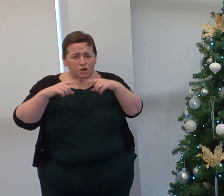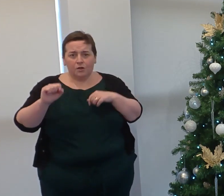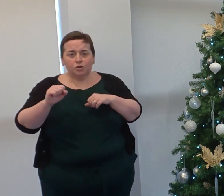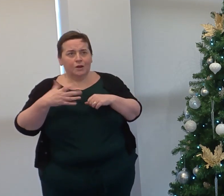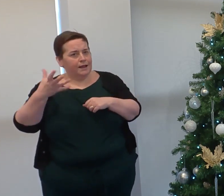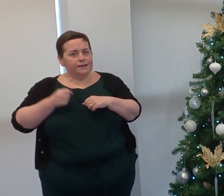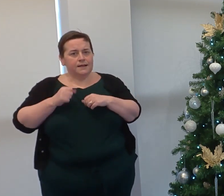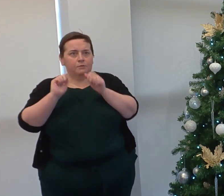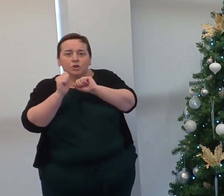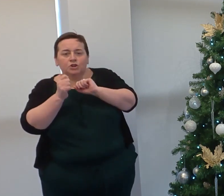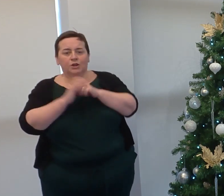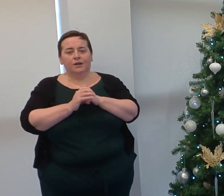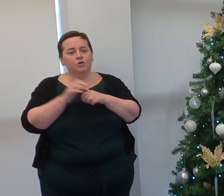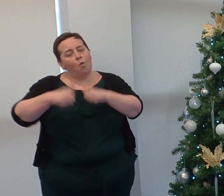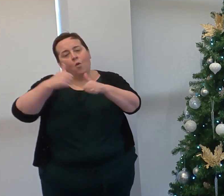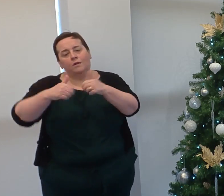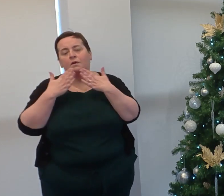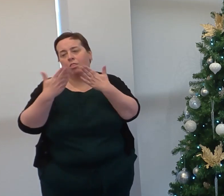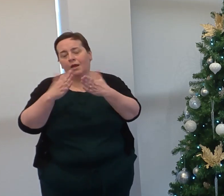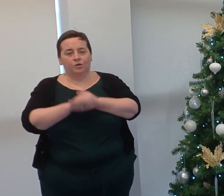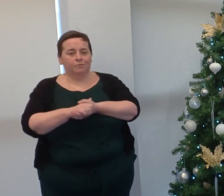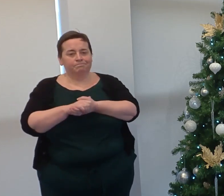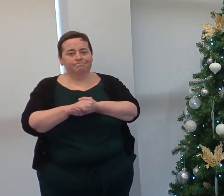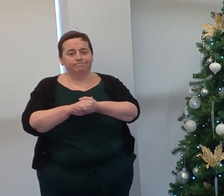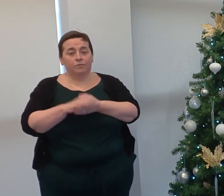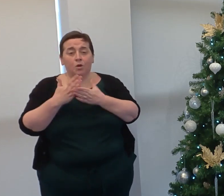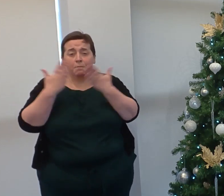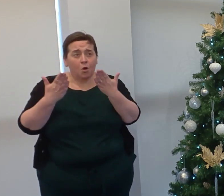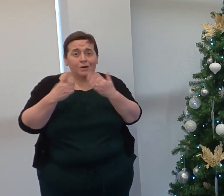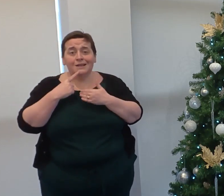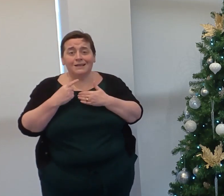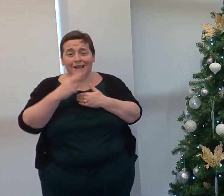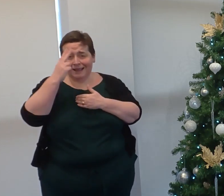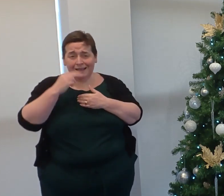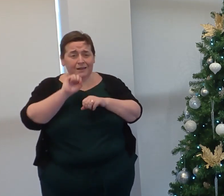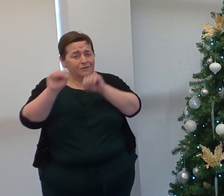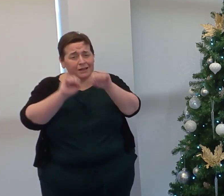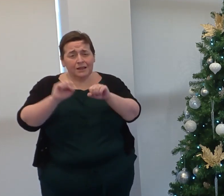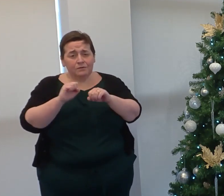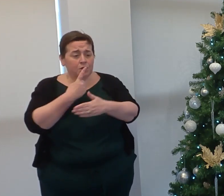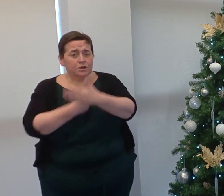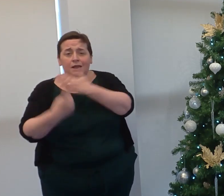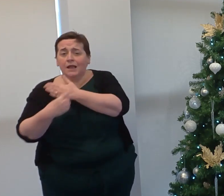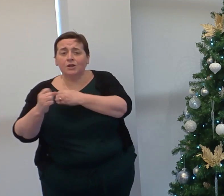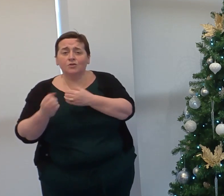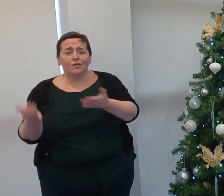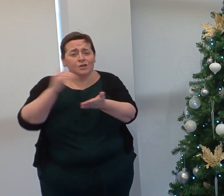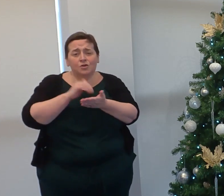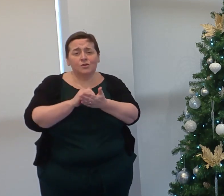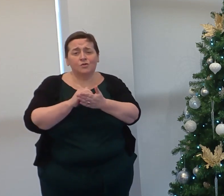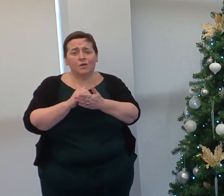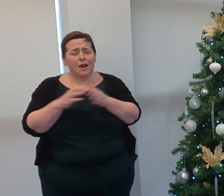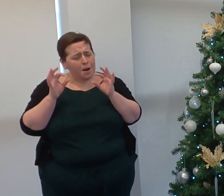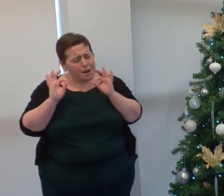and adapt quickly. Well done and thank you. The morning, day and evening cleaners, your individual contributions are